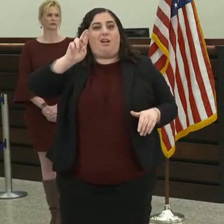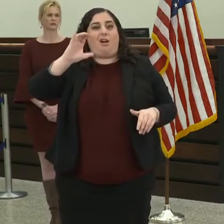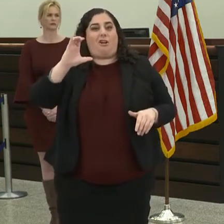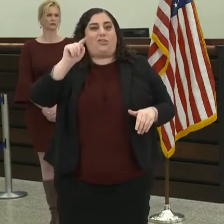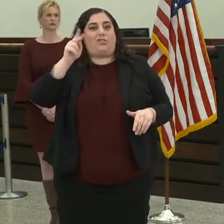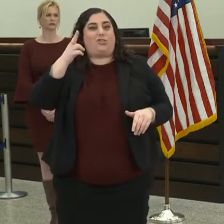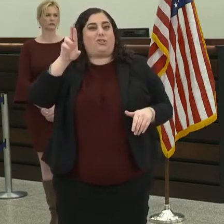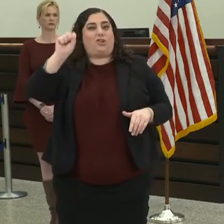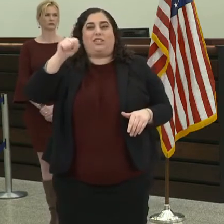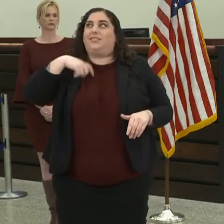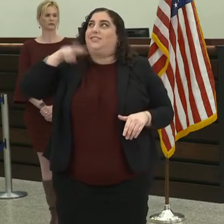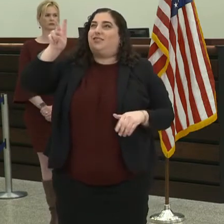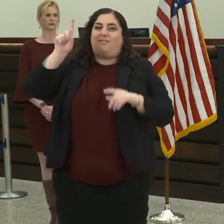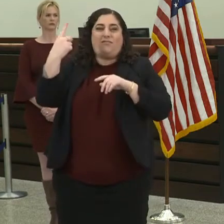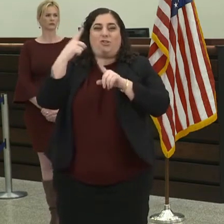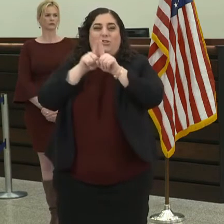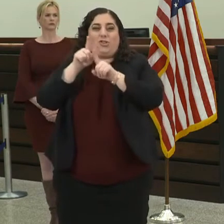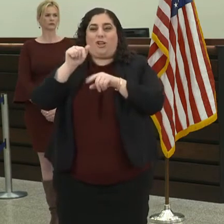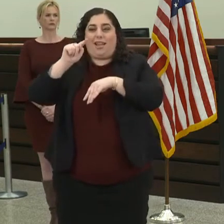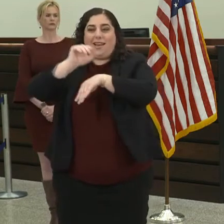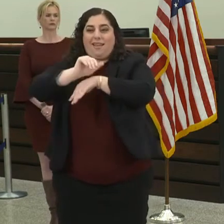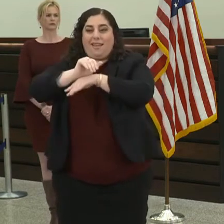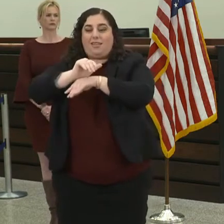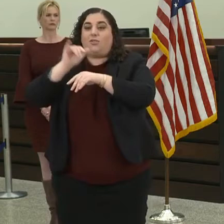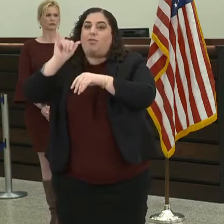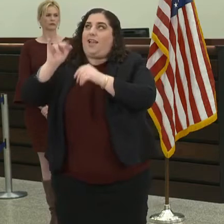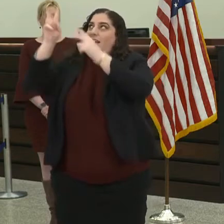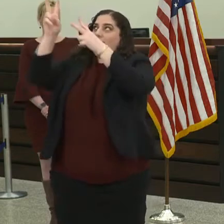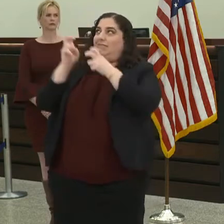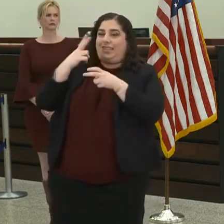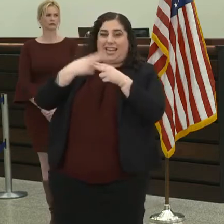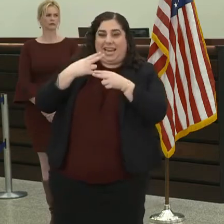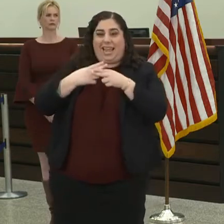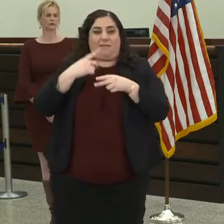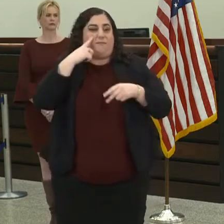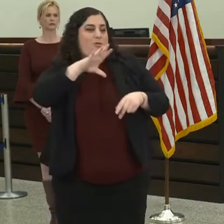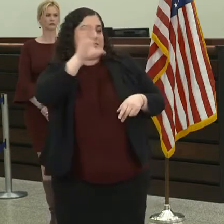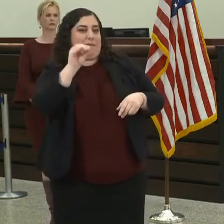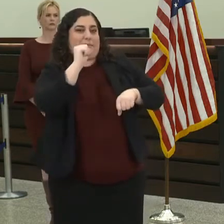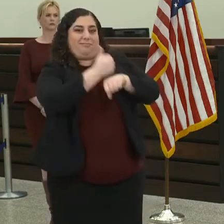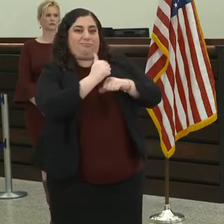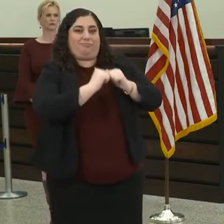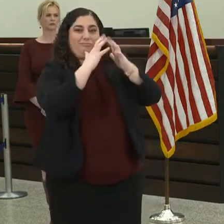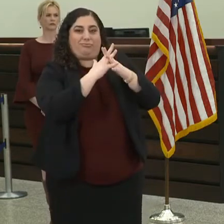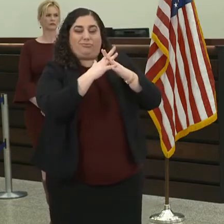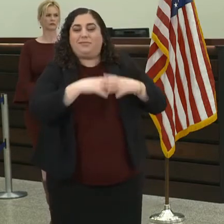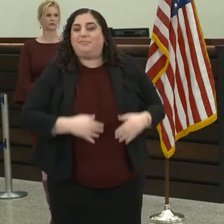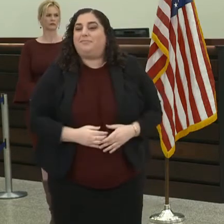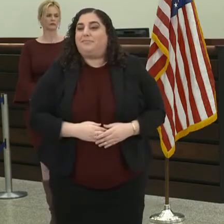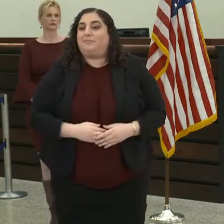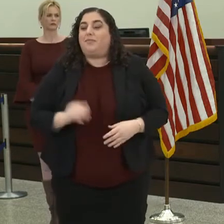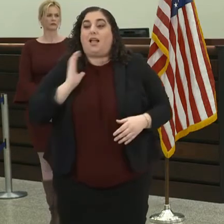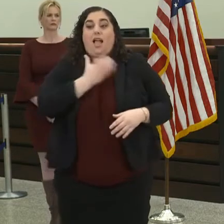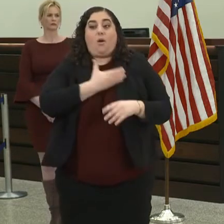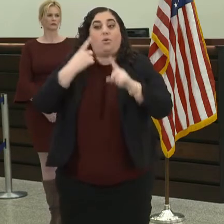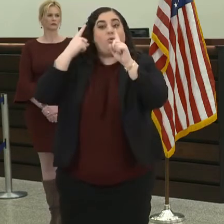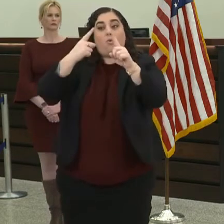are an RNA medicines company here in San Diego. We're uniquely positioned to provide a COVID-19 vaccine